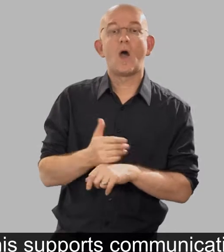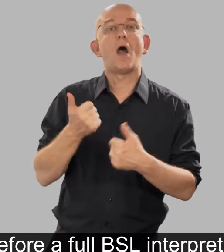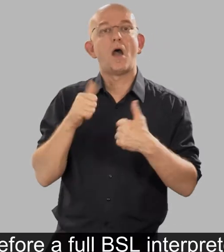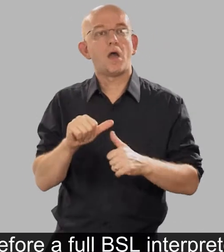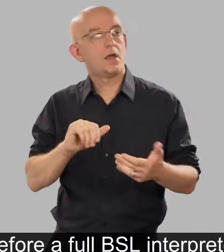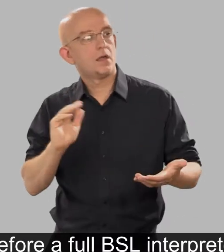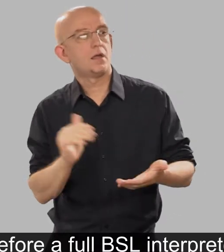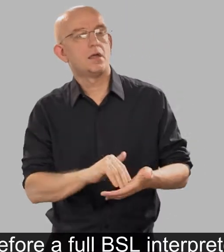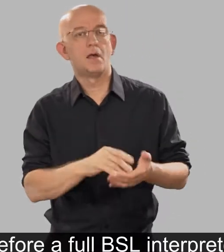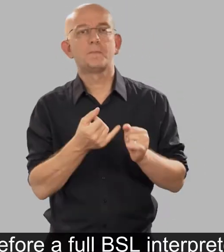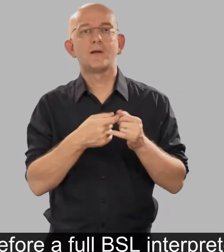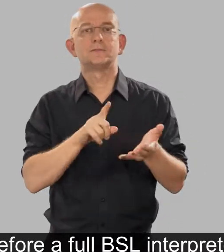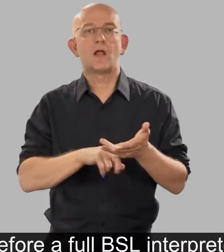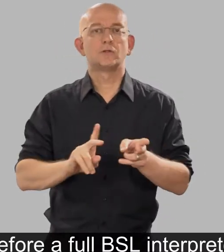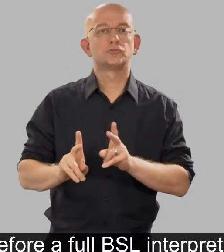interpreter can get to the site.